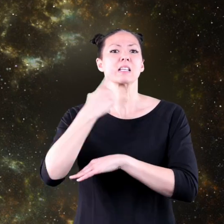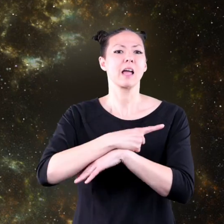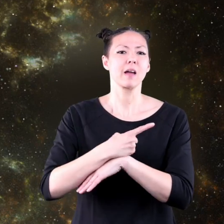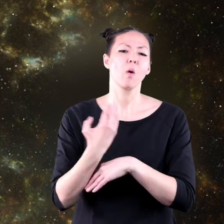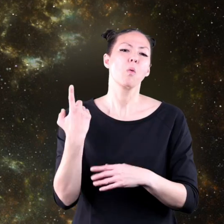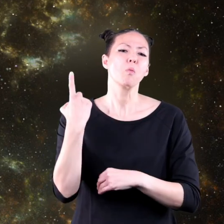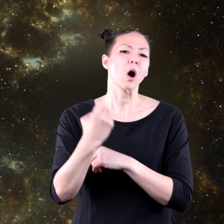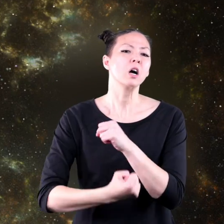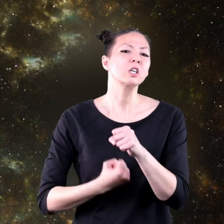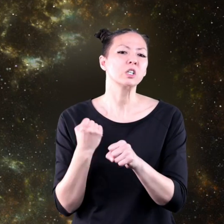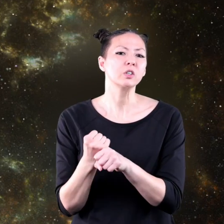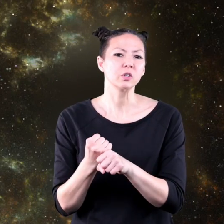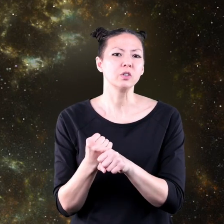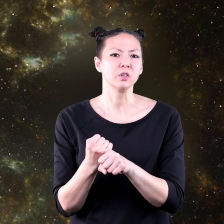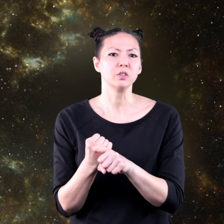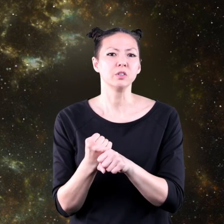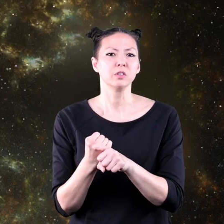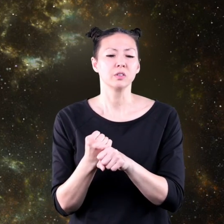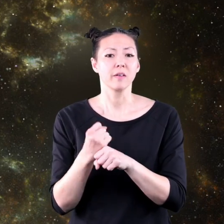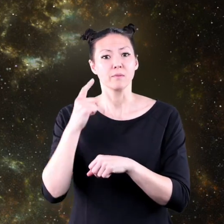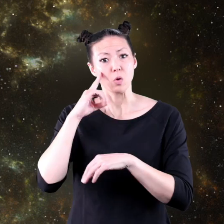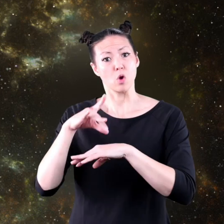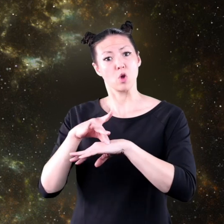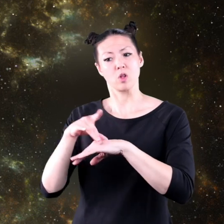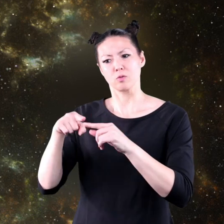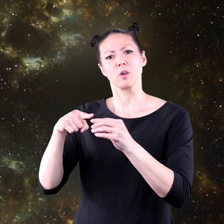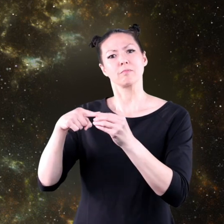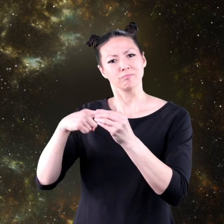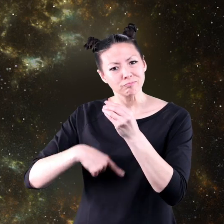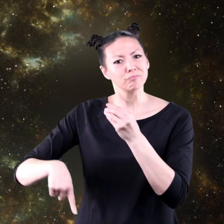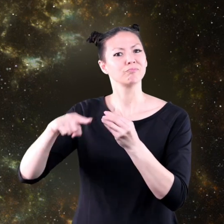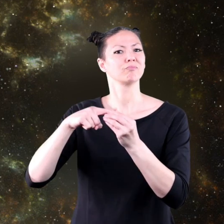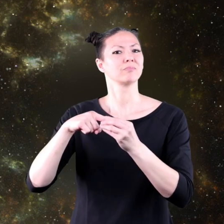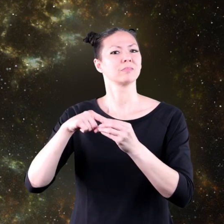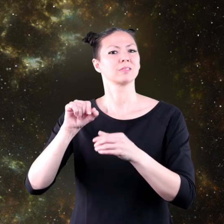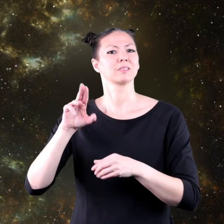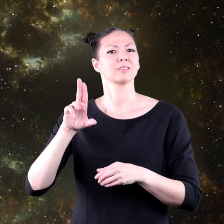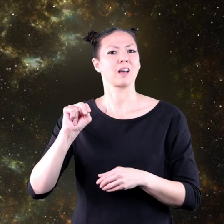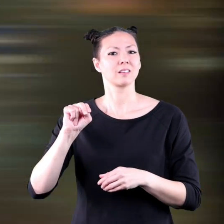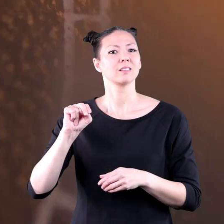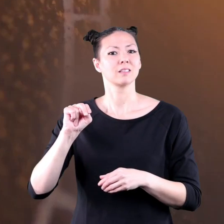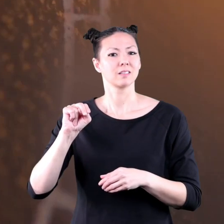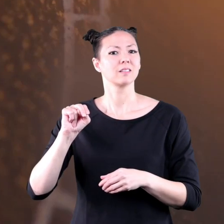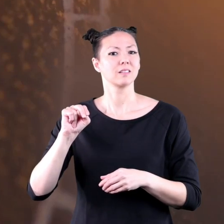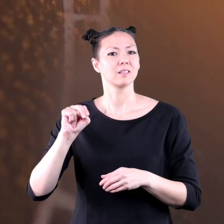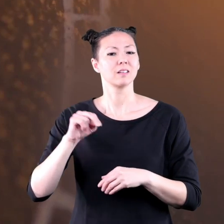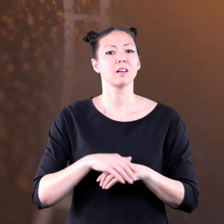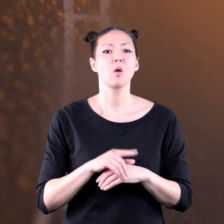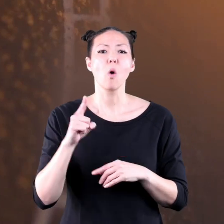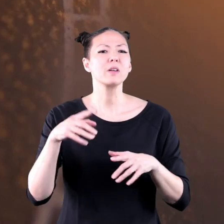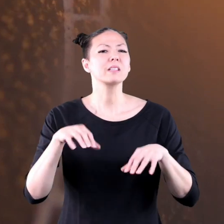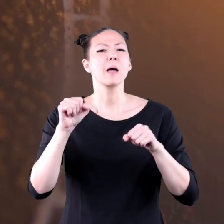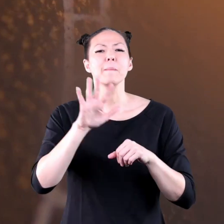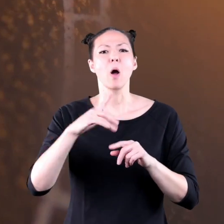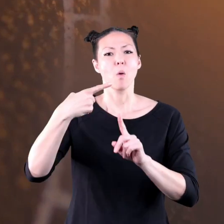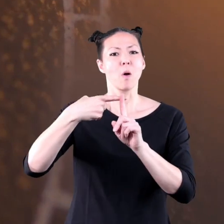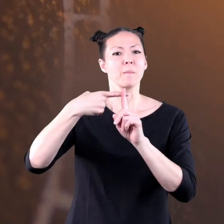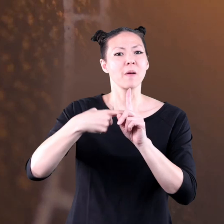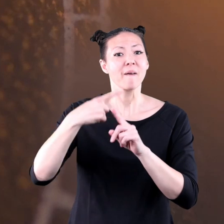days or one year for the earth to orbit the sun but it only takes about one month for the